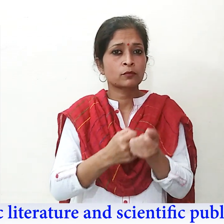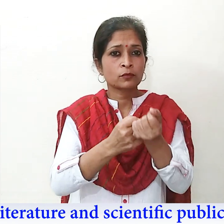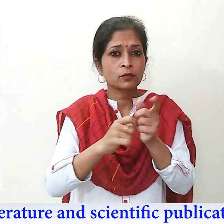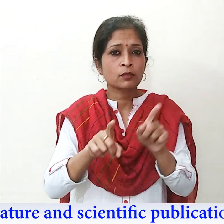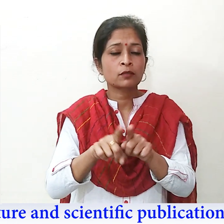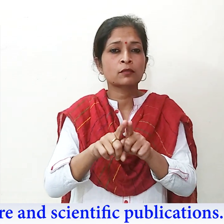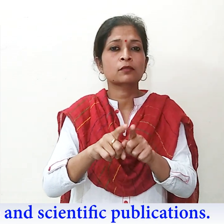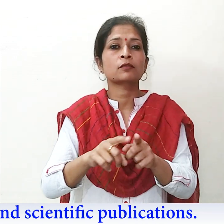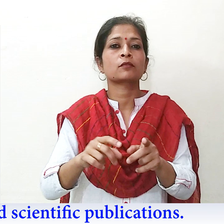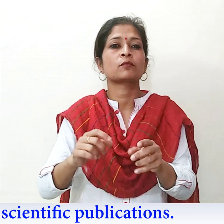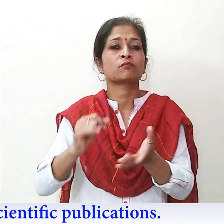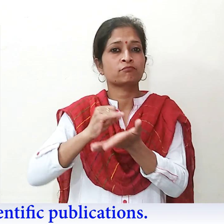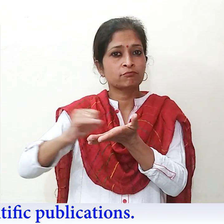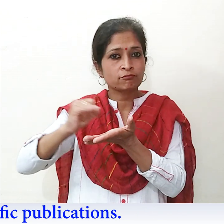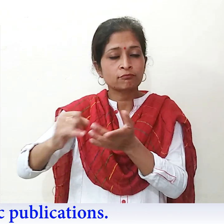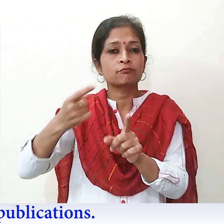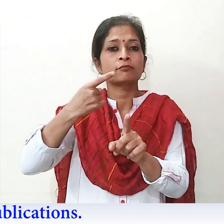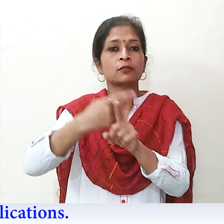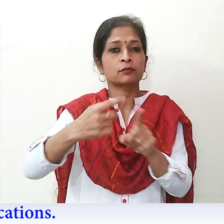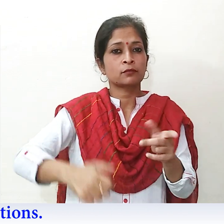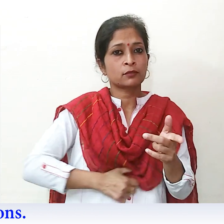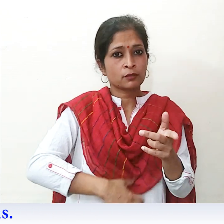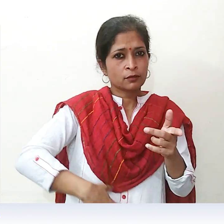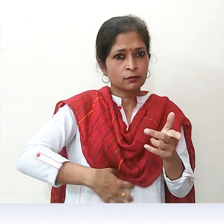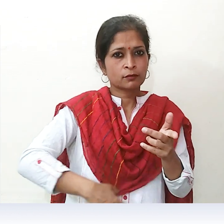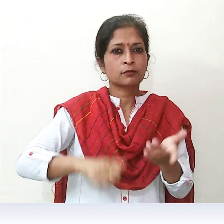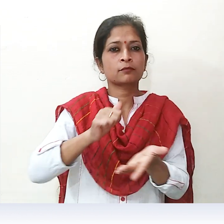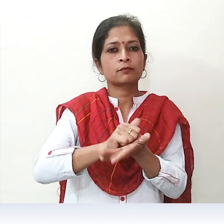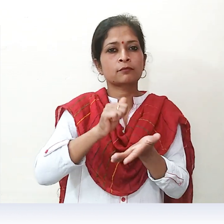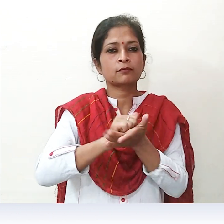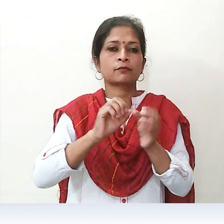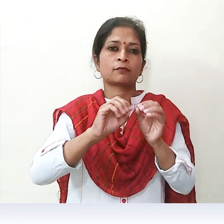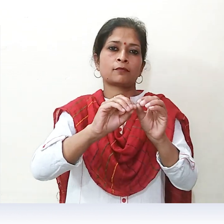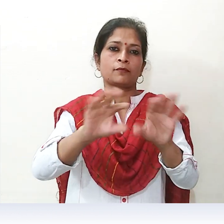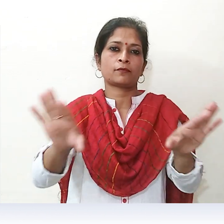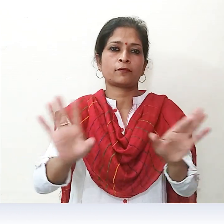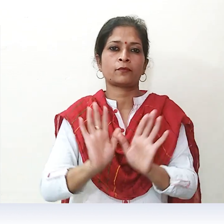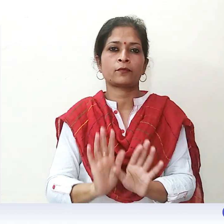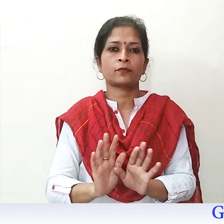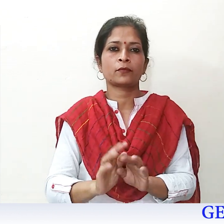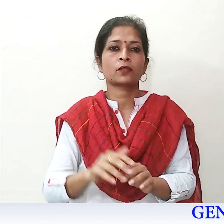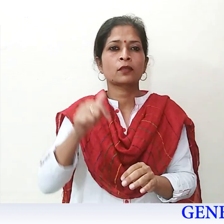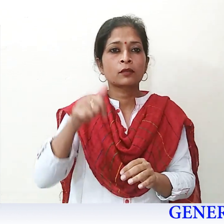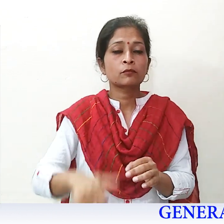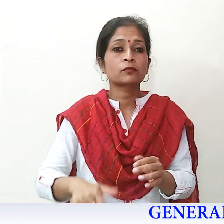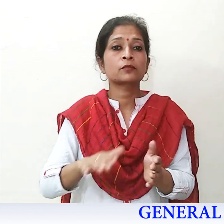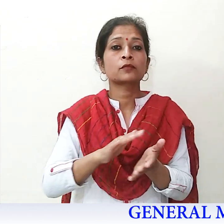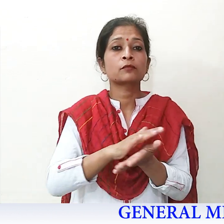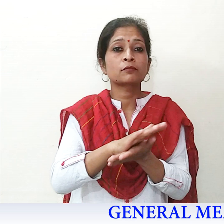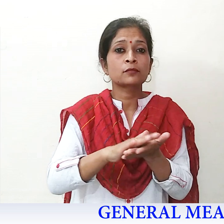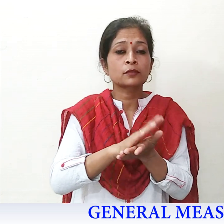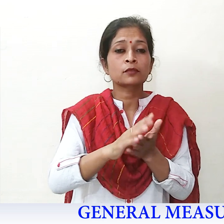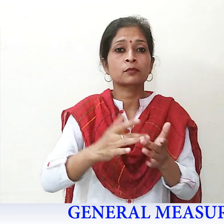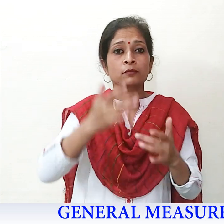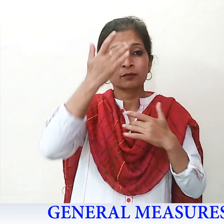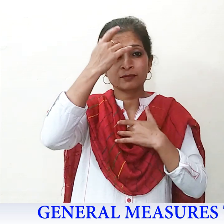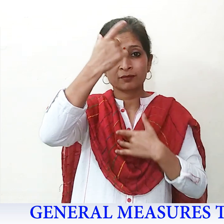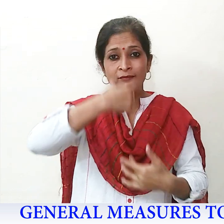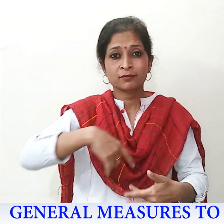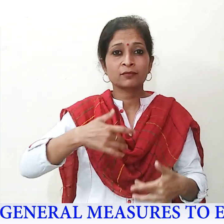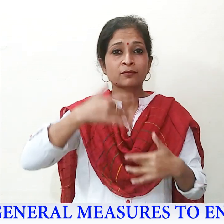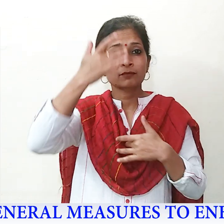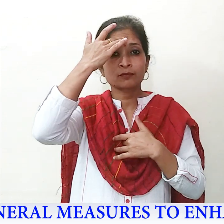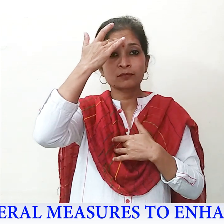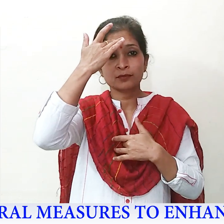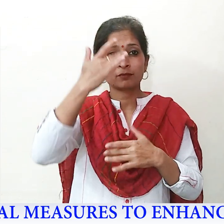by Ayurvedic literature and scientific publications. General measures to enhance the